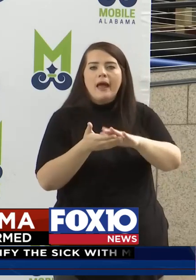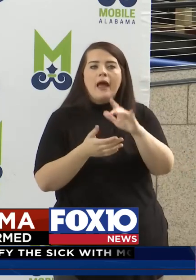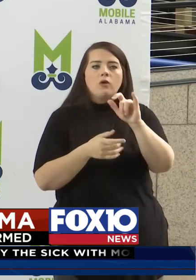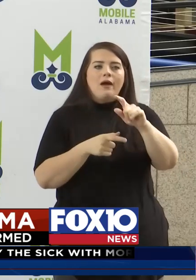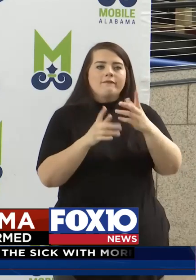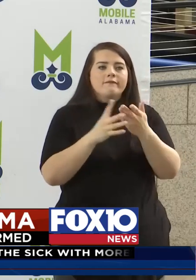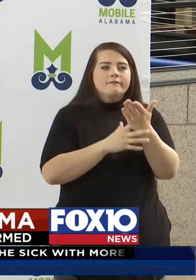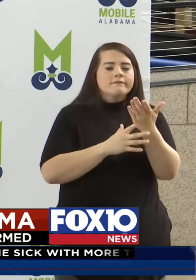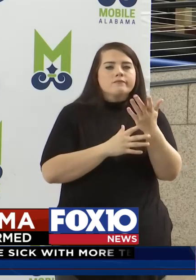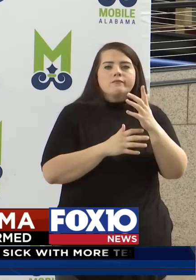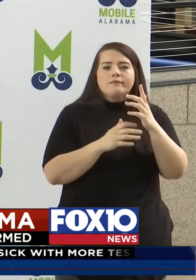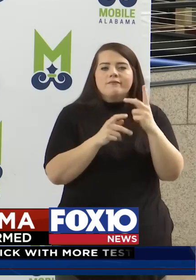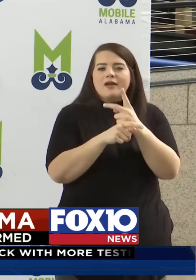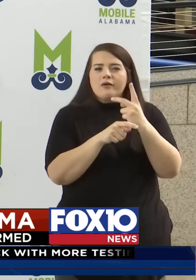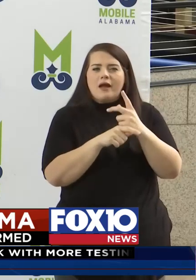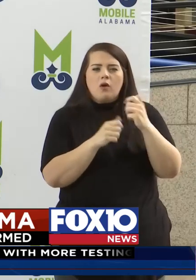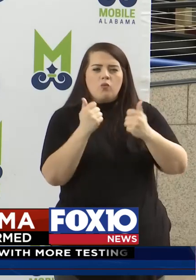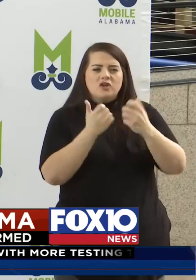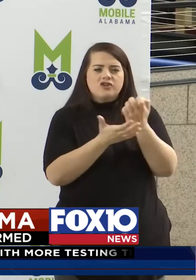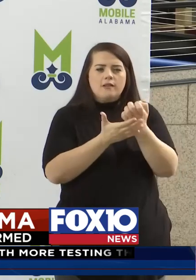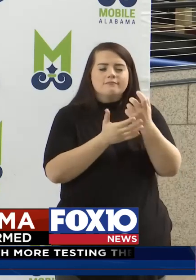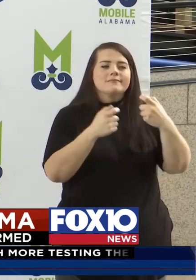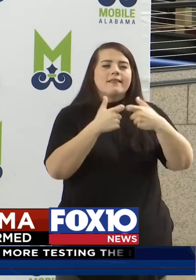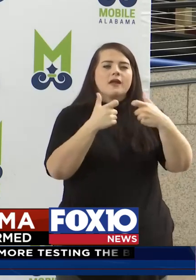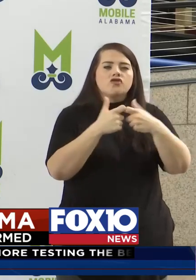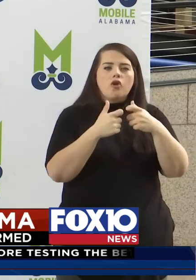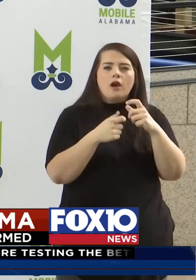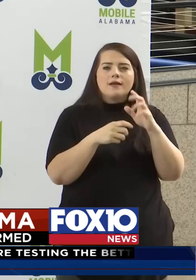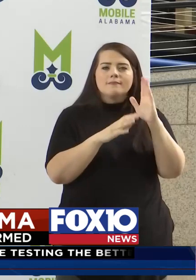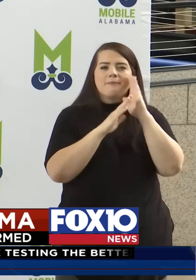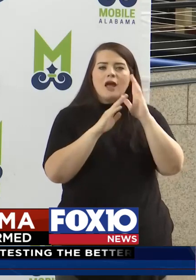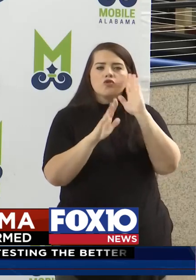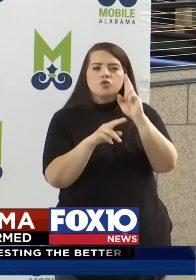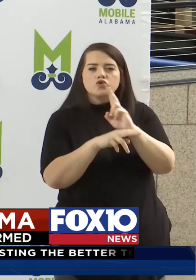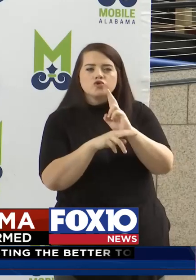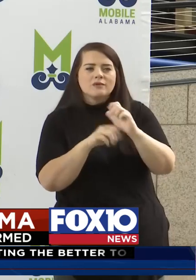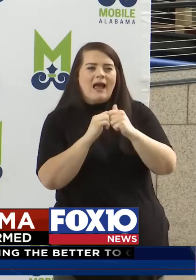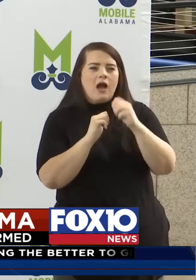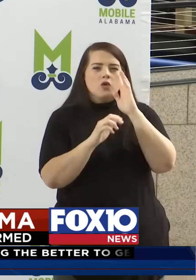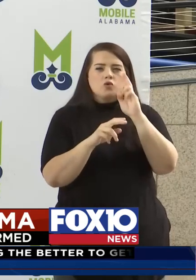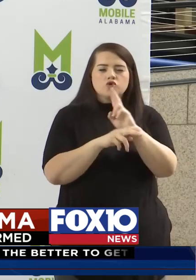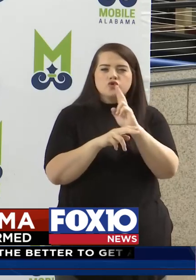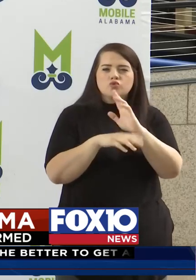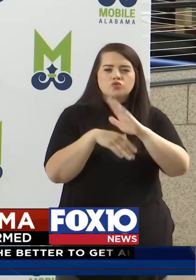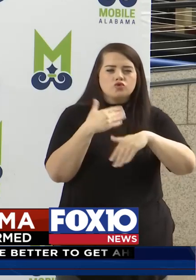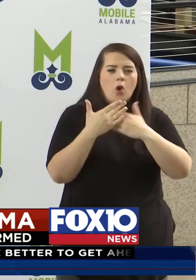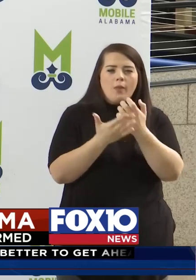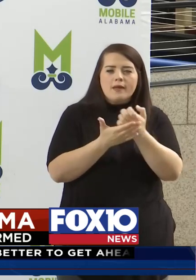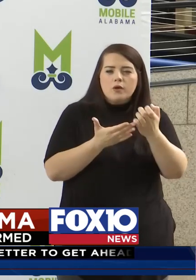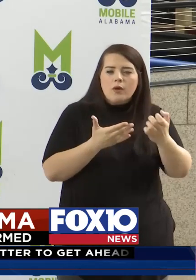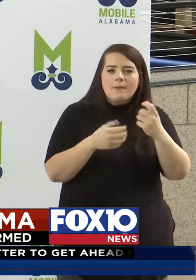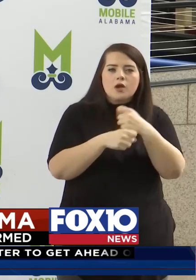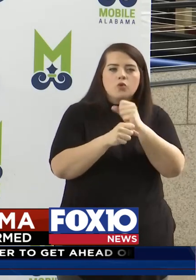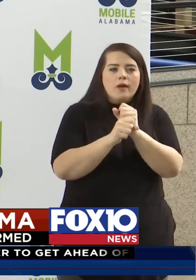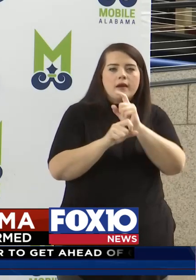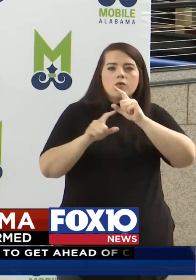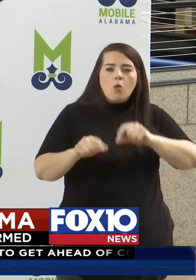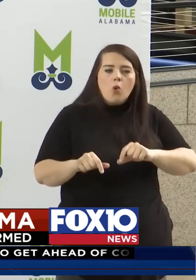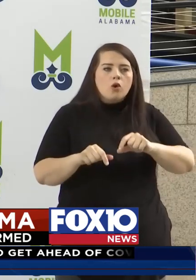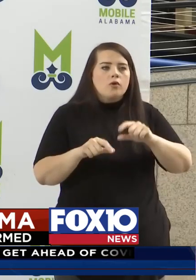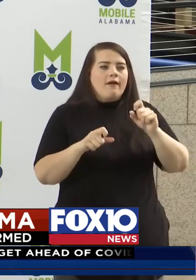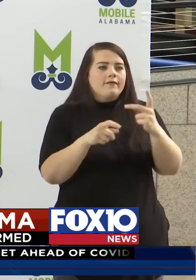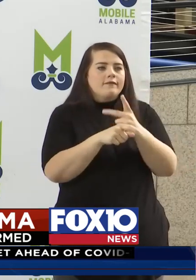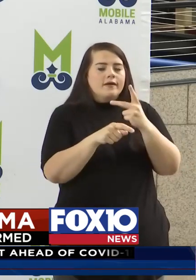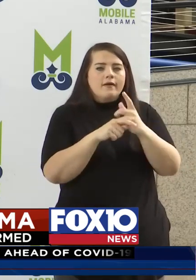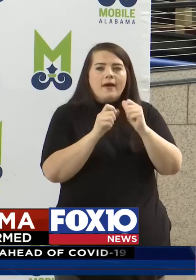through how you're going to, which electronic health care record you're going to use, and how you're going to use it. You have to create an order in it. You have to